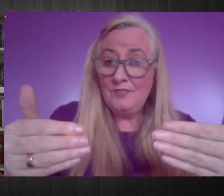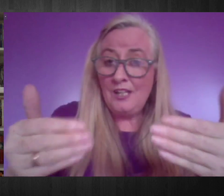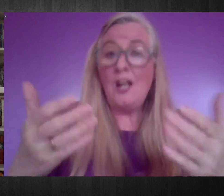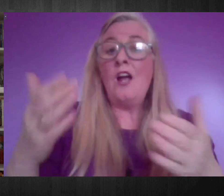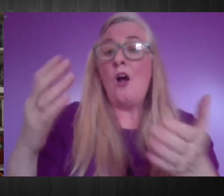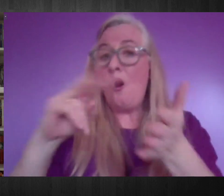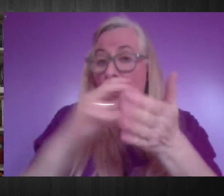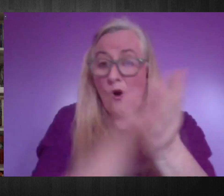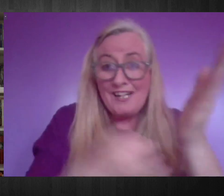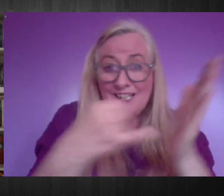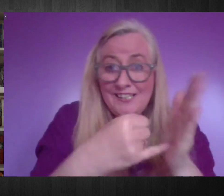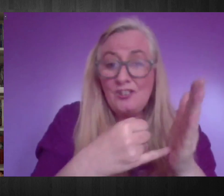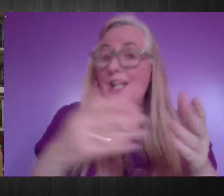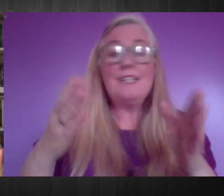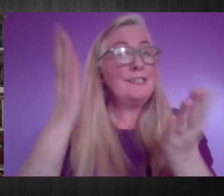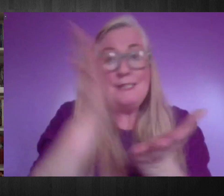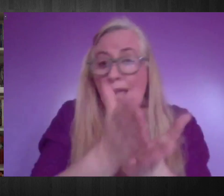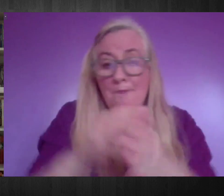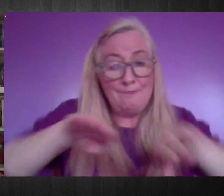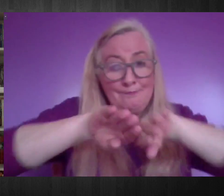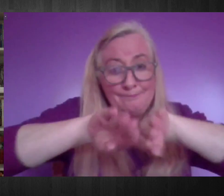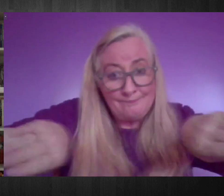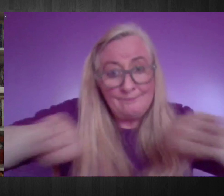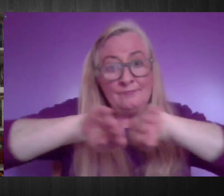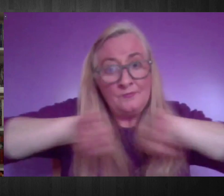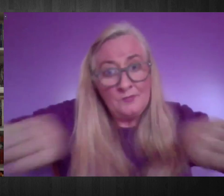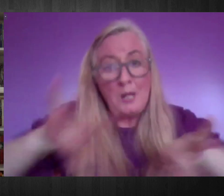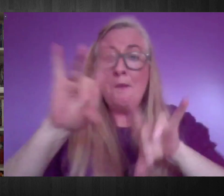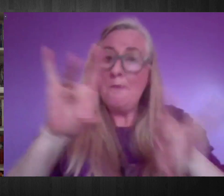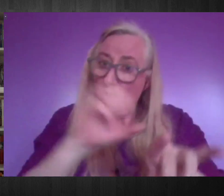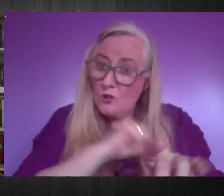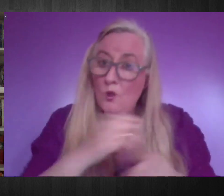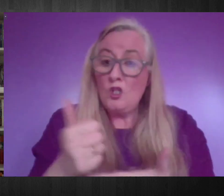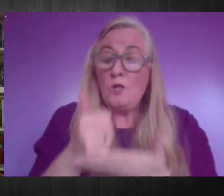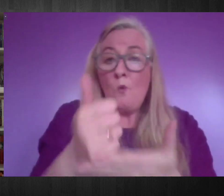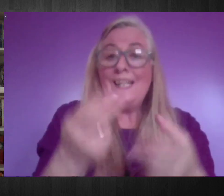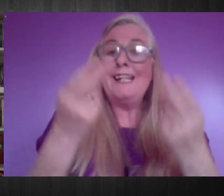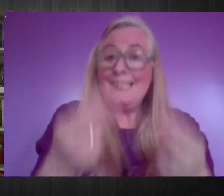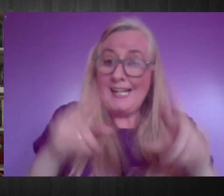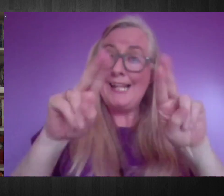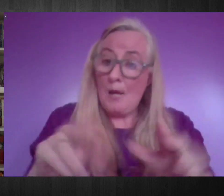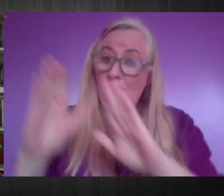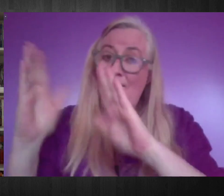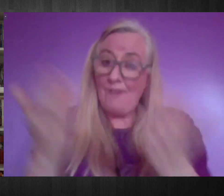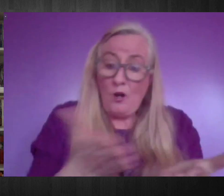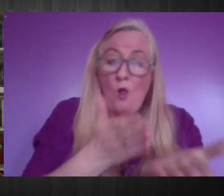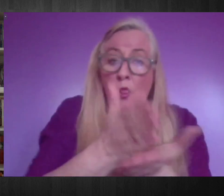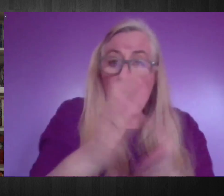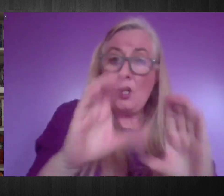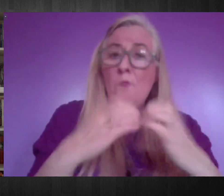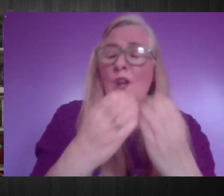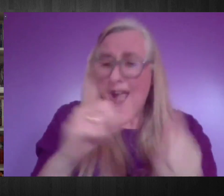closing segregated settings and making sure that the support that is needed is provided in the community. It's very difficult because